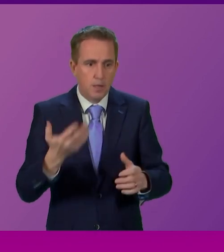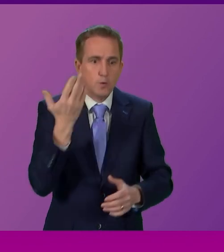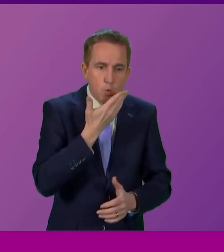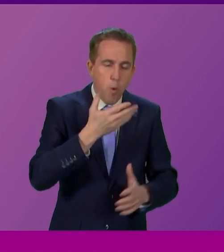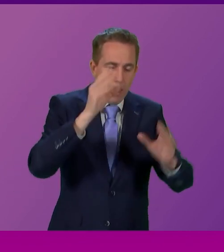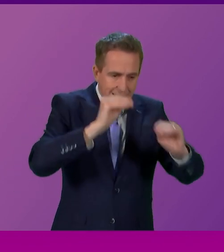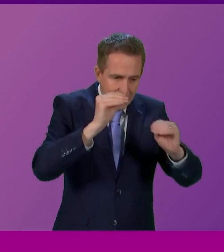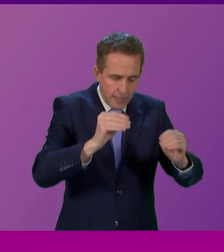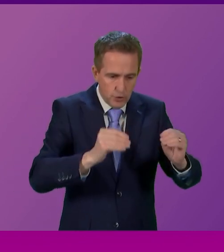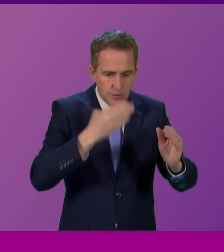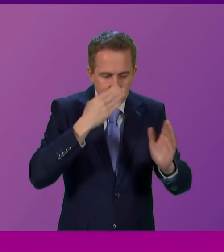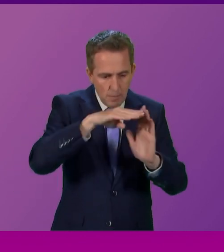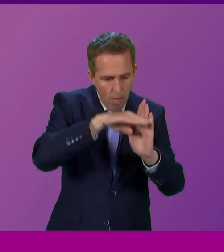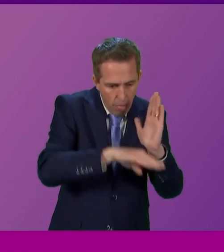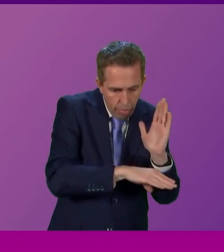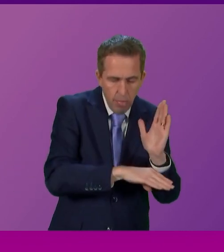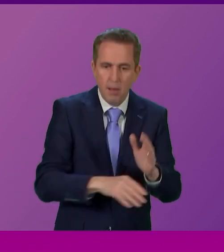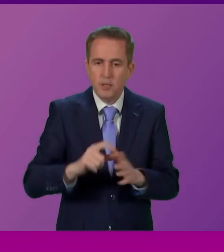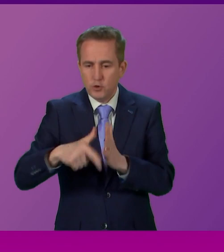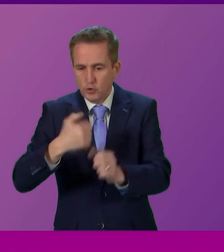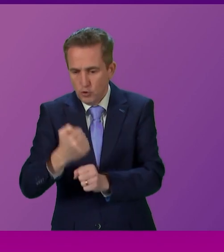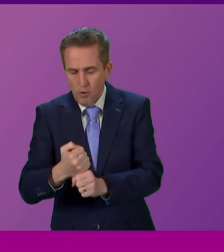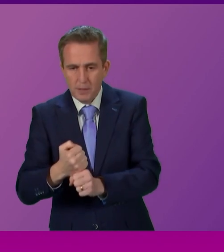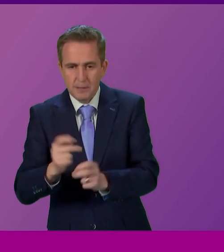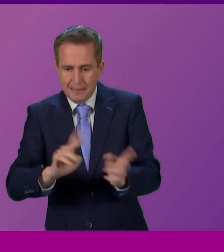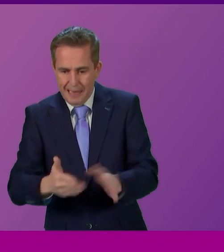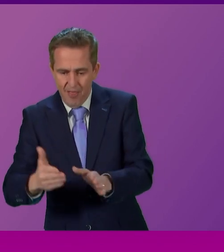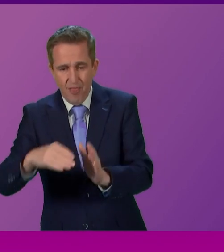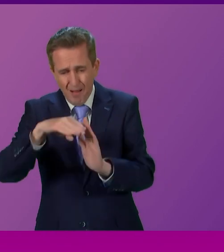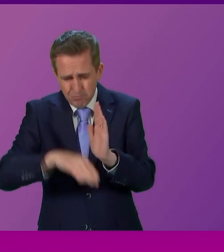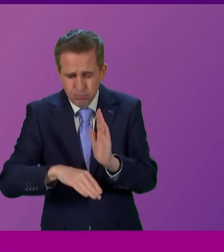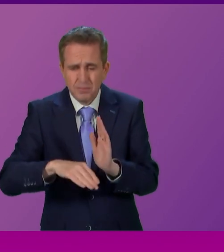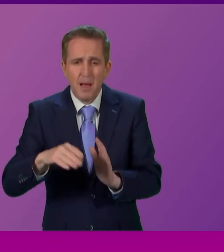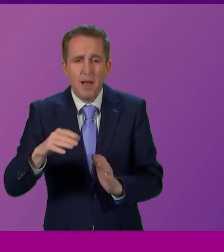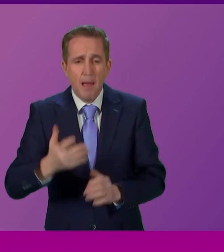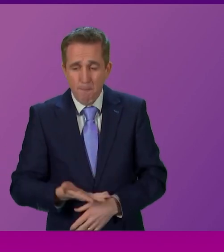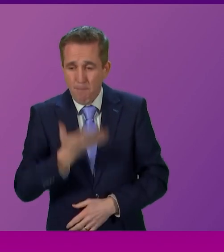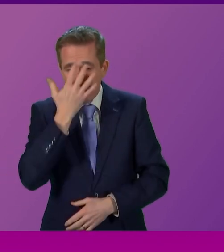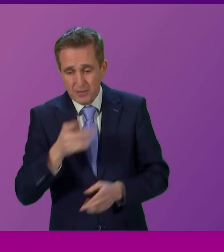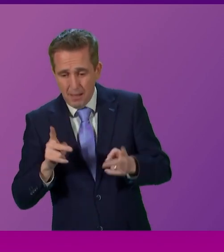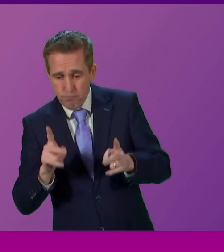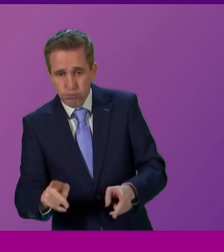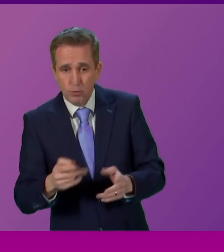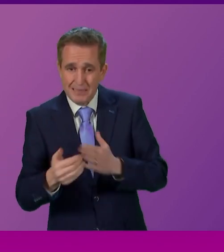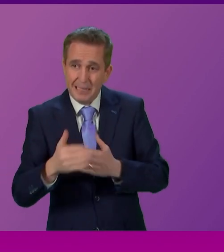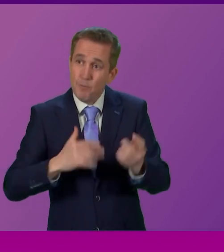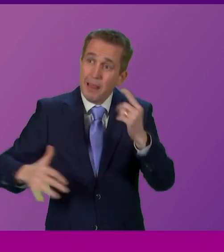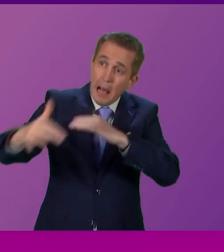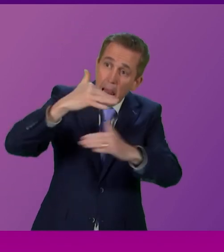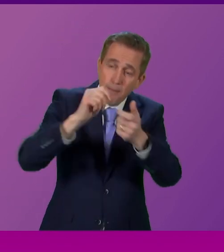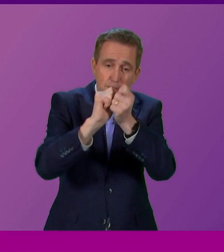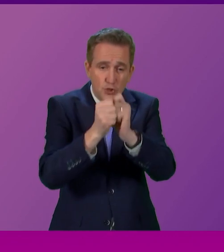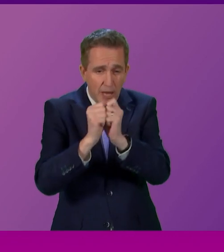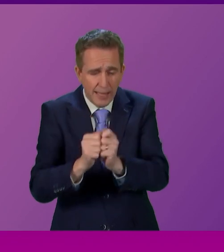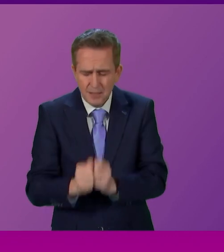rankings, the worst drugs death rate in Europe, the worst A&E waiting times on record, an embarrassing approach to tackling climate change, and so